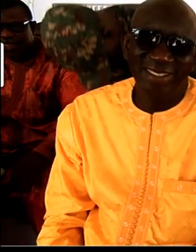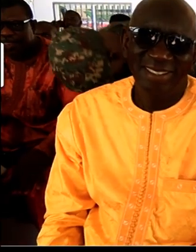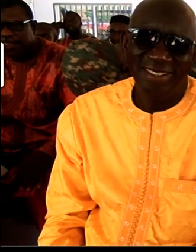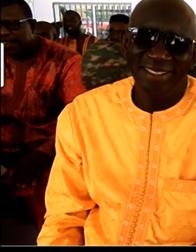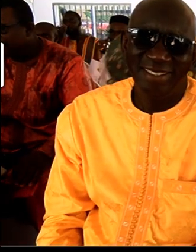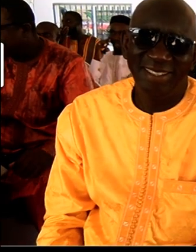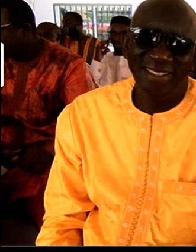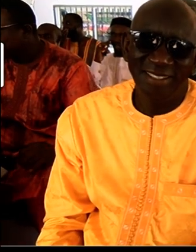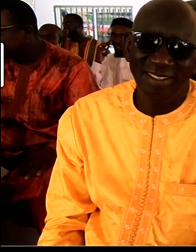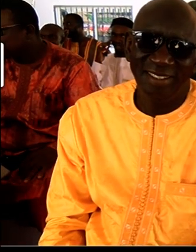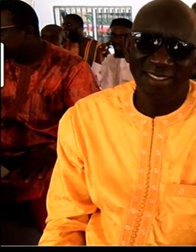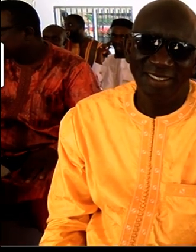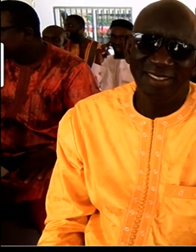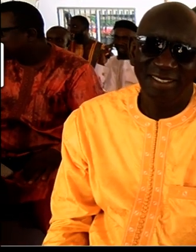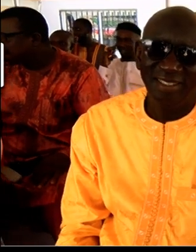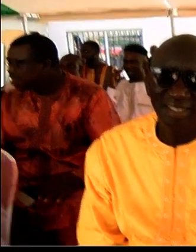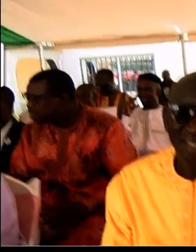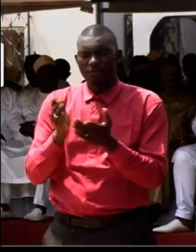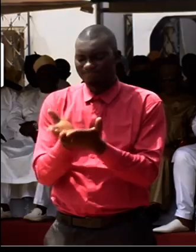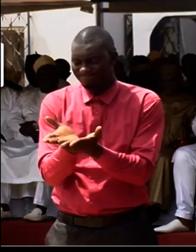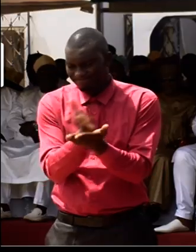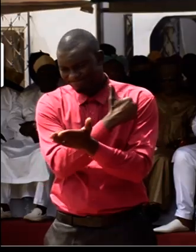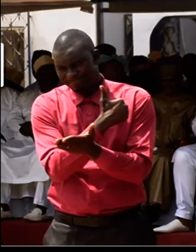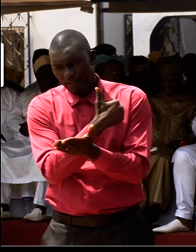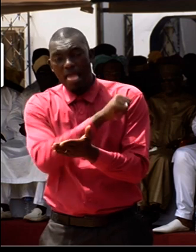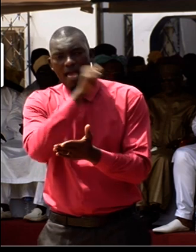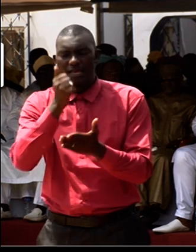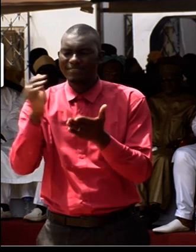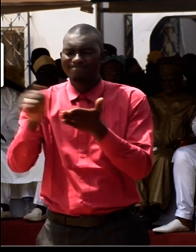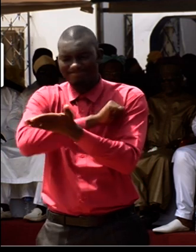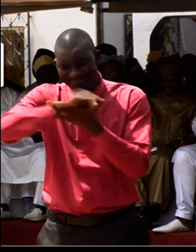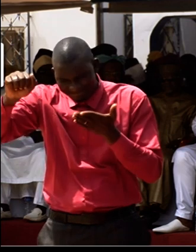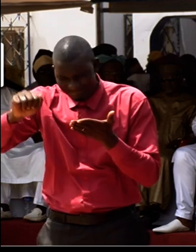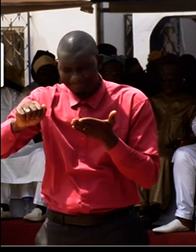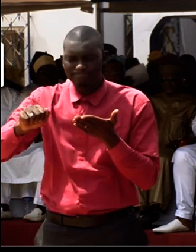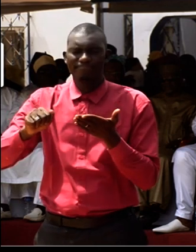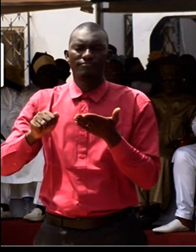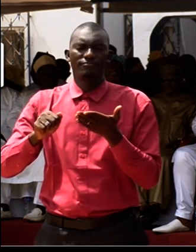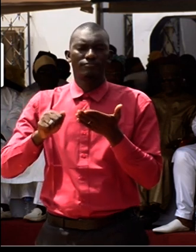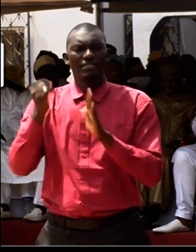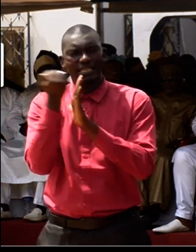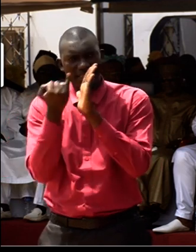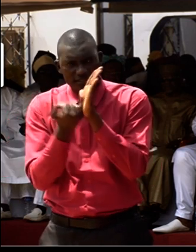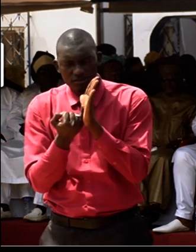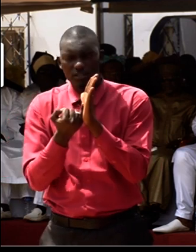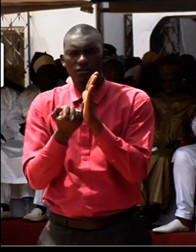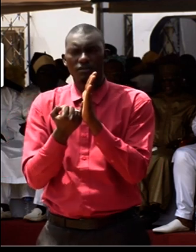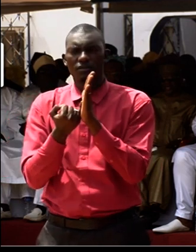authorities to abolish and dismiss the issue of